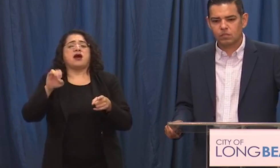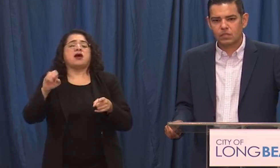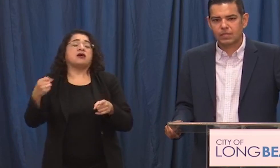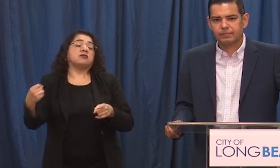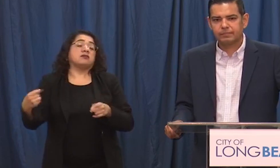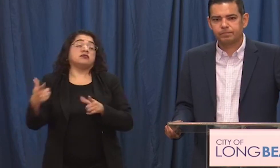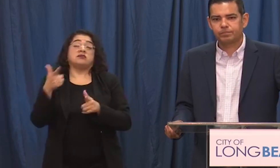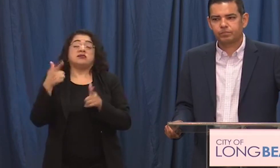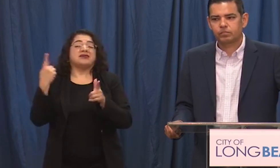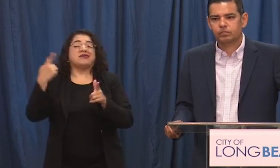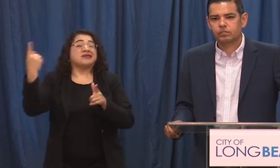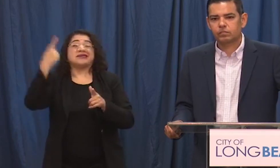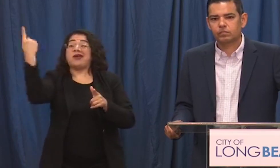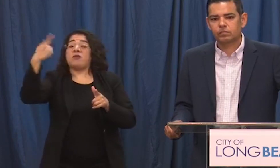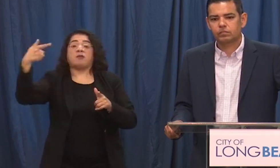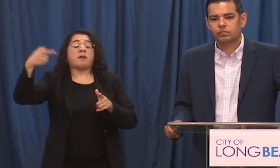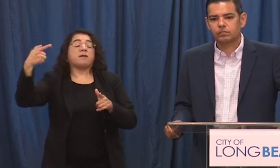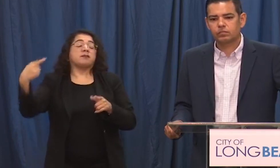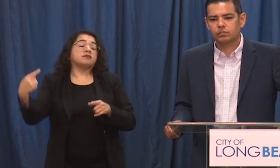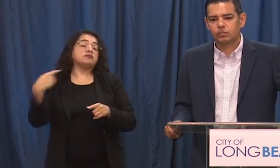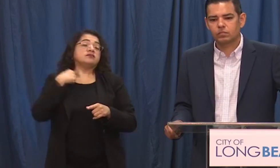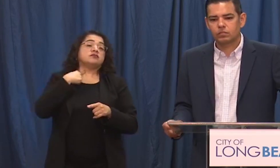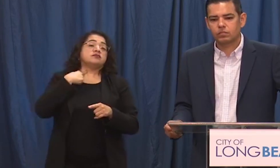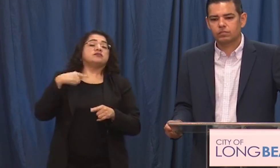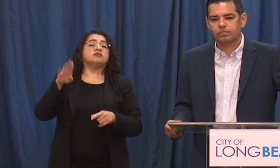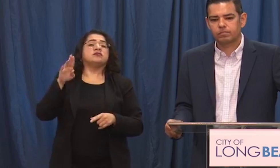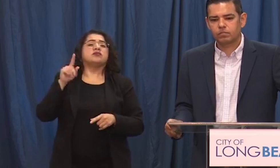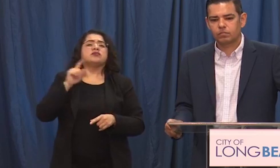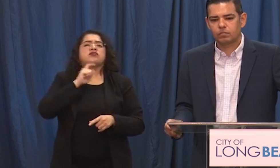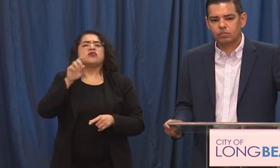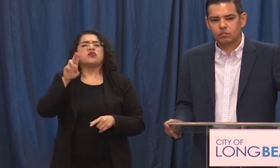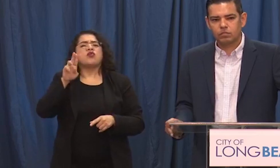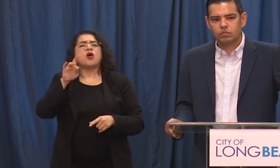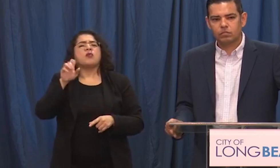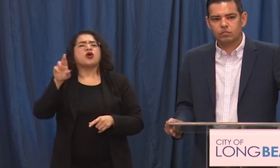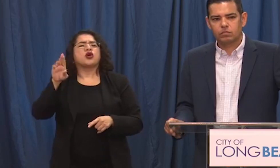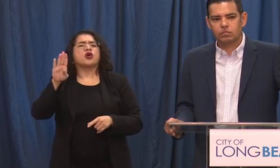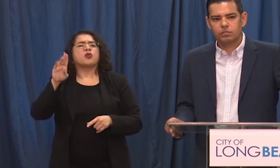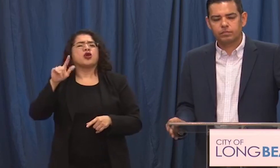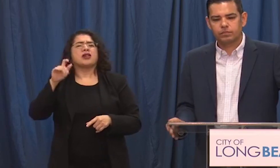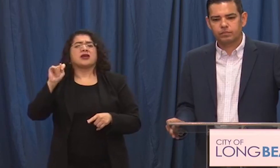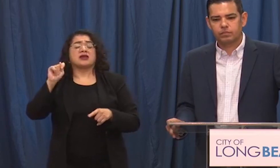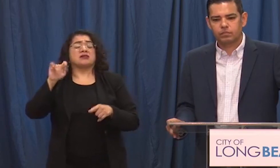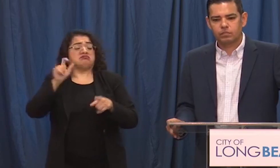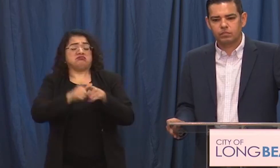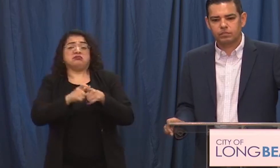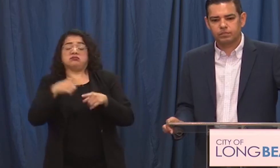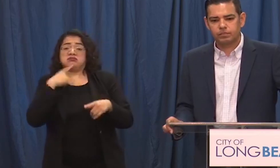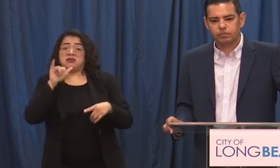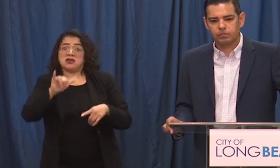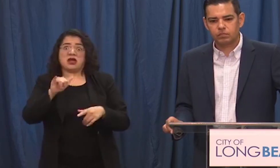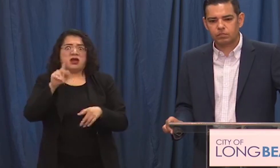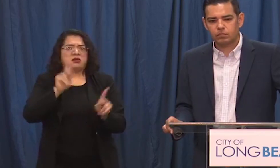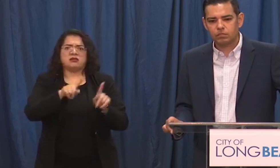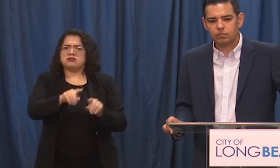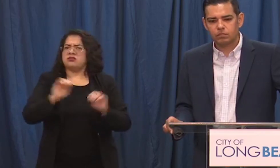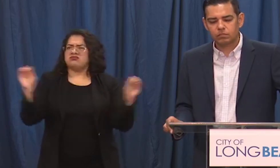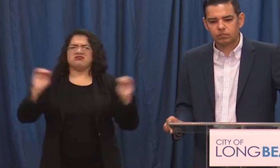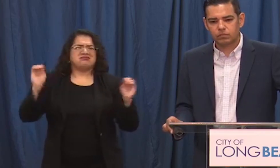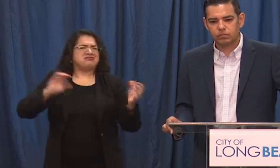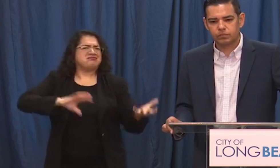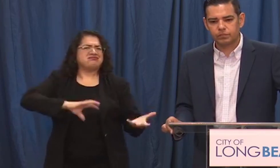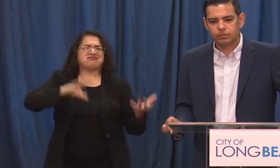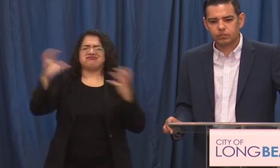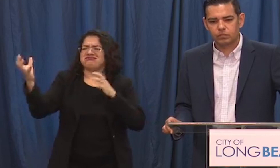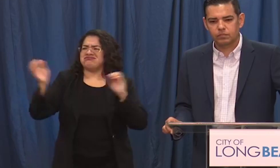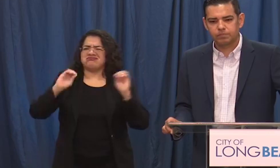incident um states that there was no uh unrest or chaos that people had been kneeling uh he was clearly doing the